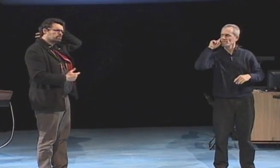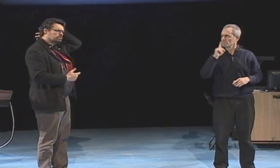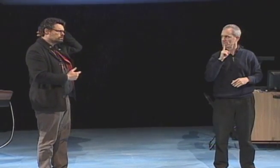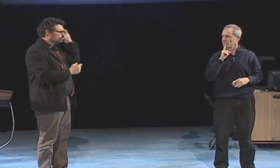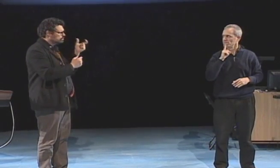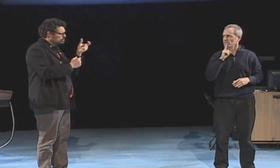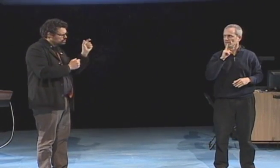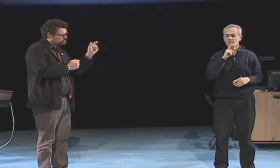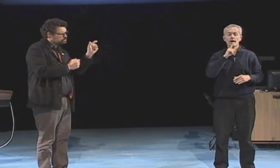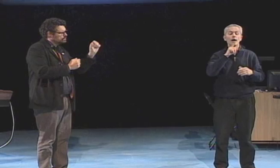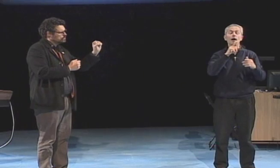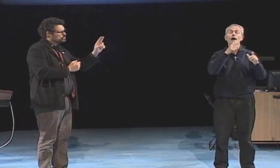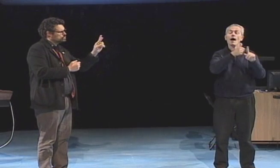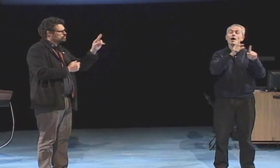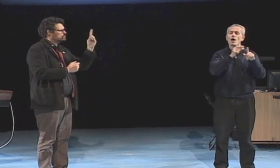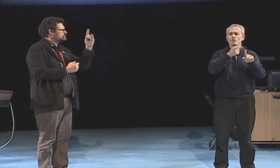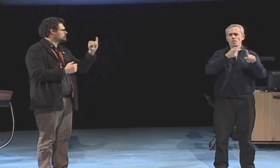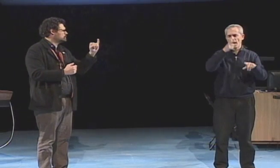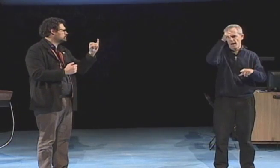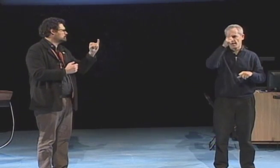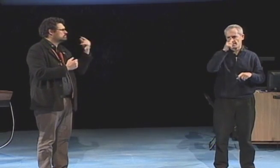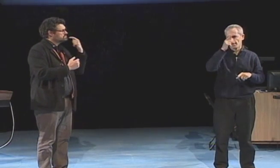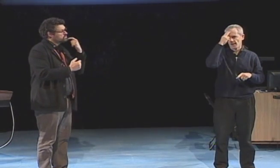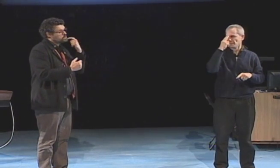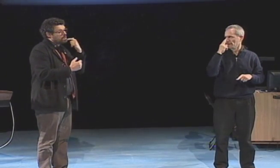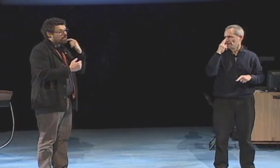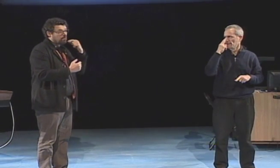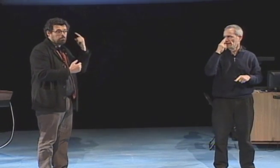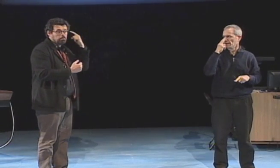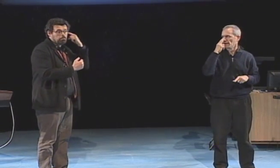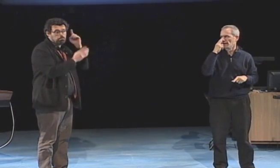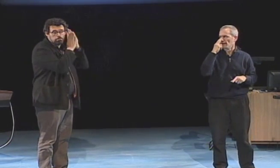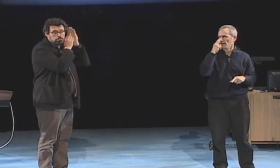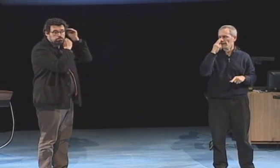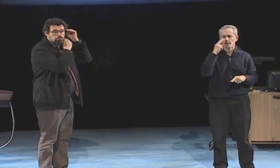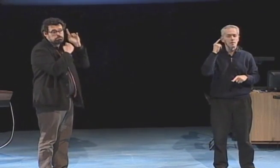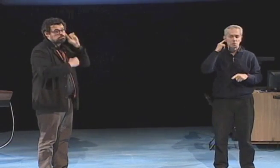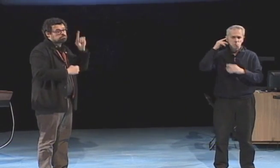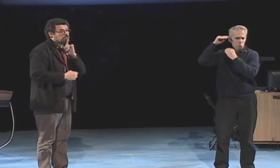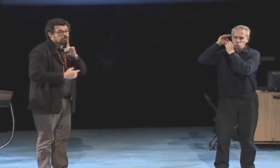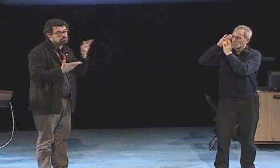means deaf, Sordi. That is from Latin.